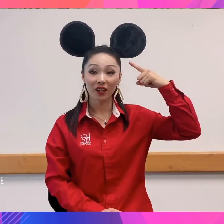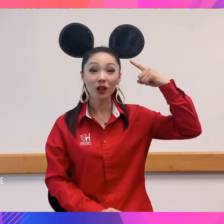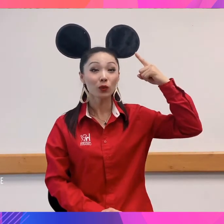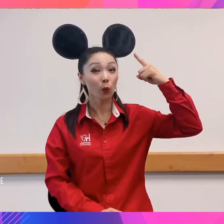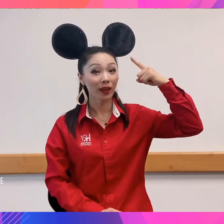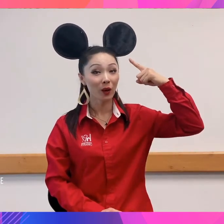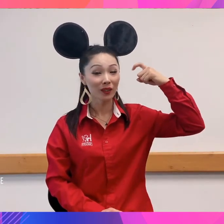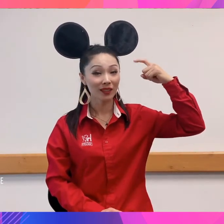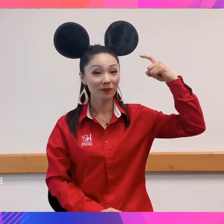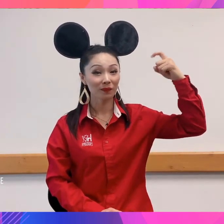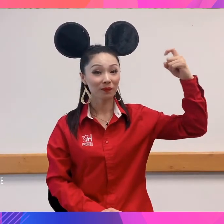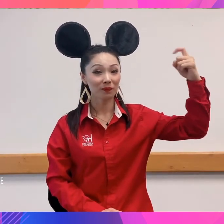wiggles.